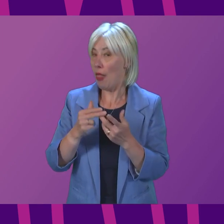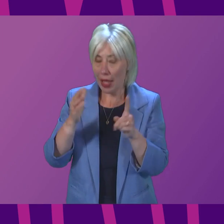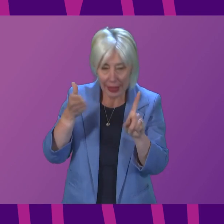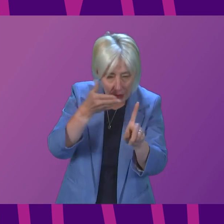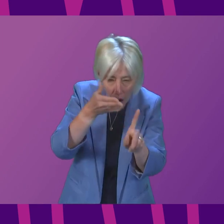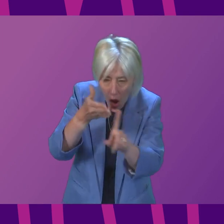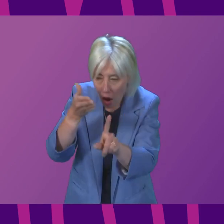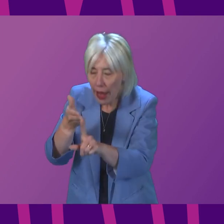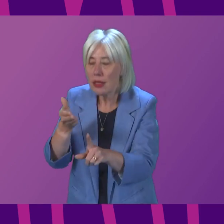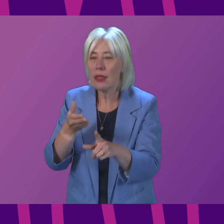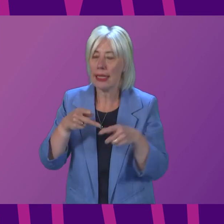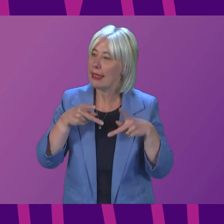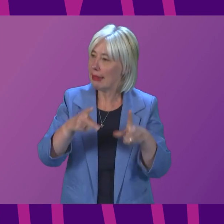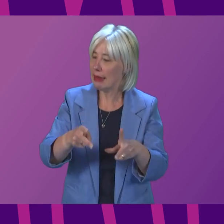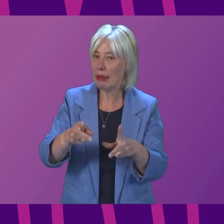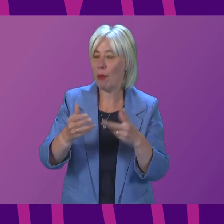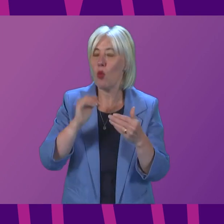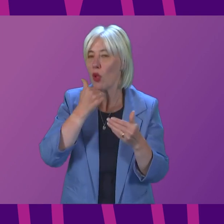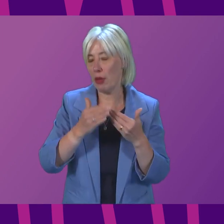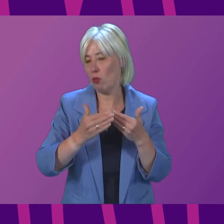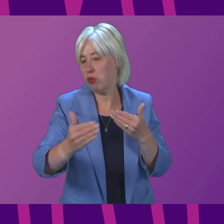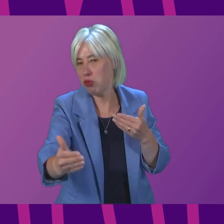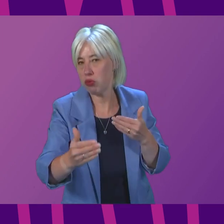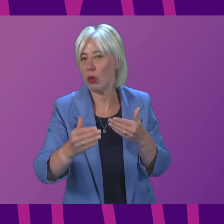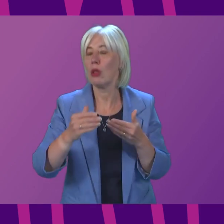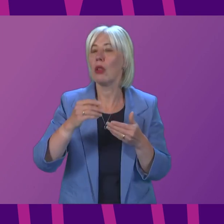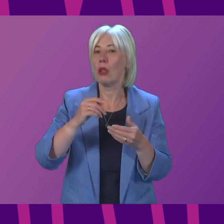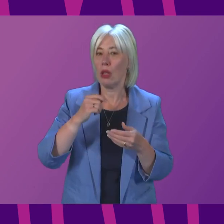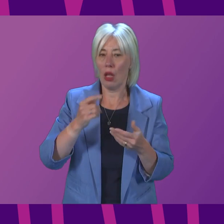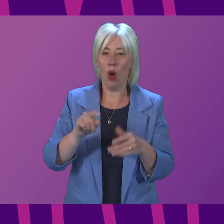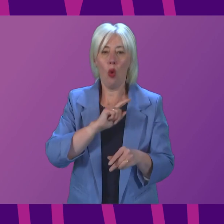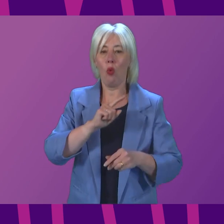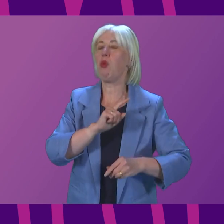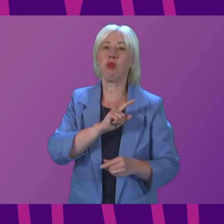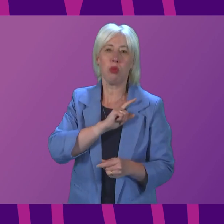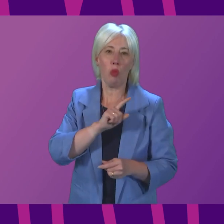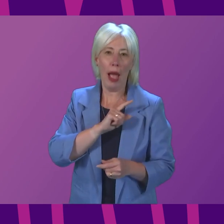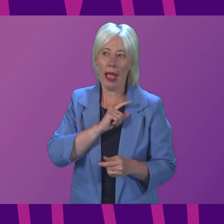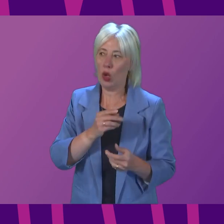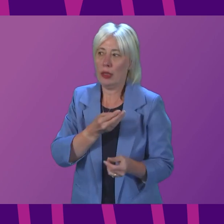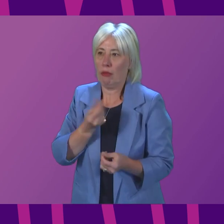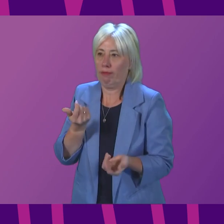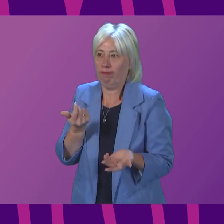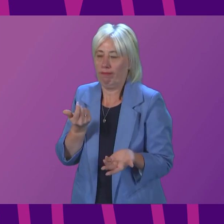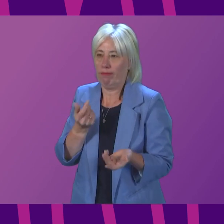testing system that will be in place for longer term, because the consequentials are not continuing.